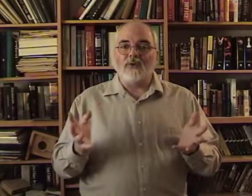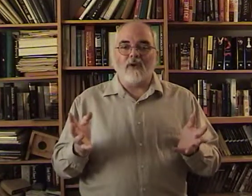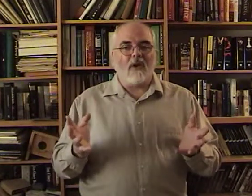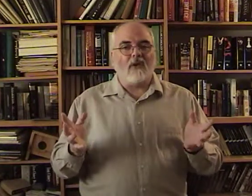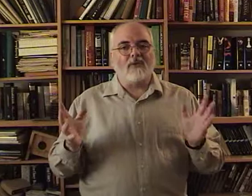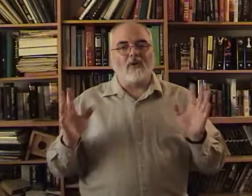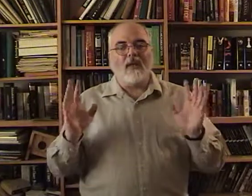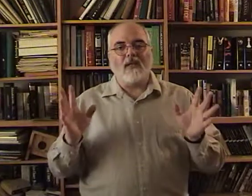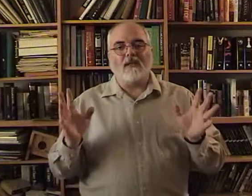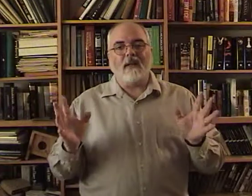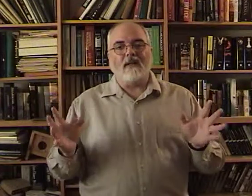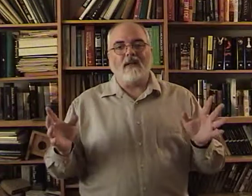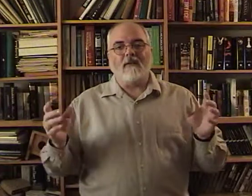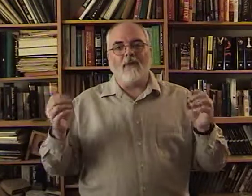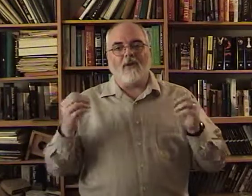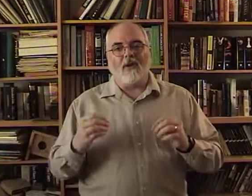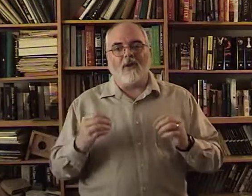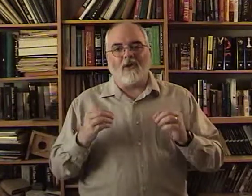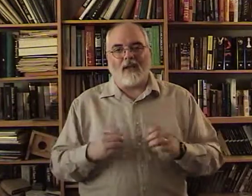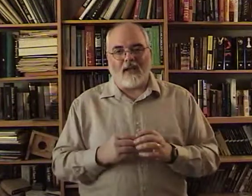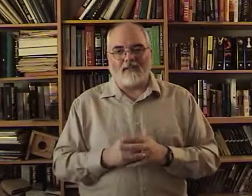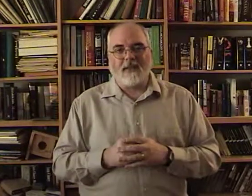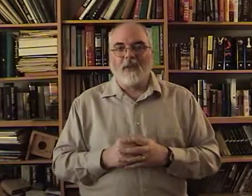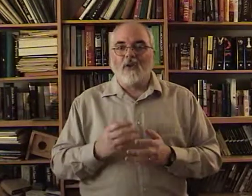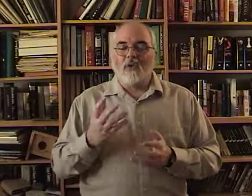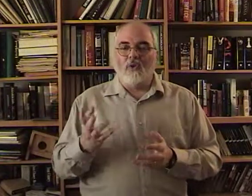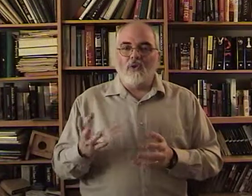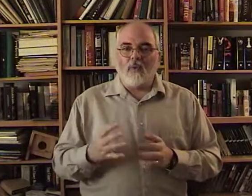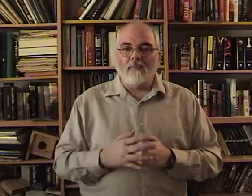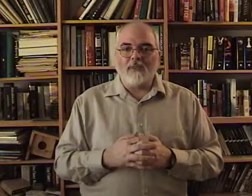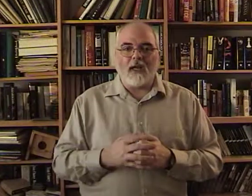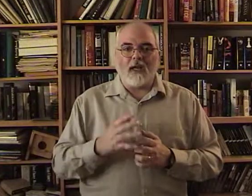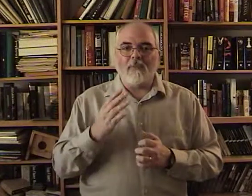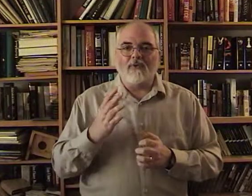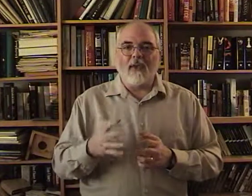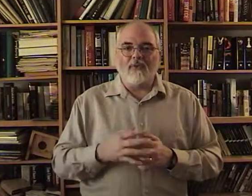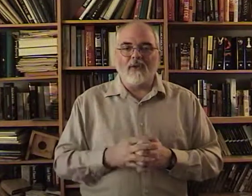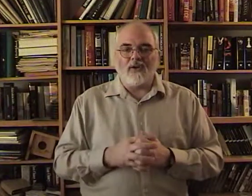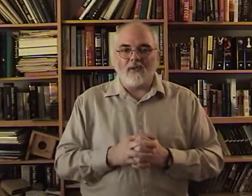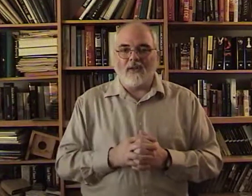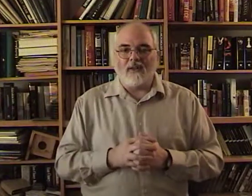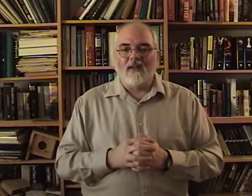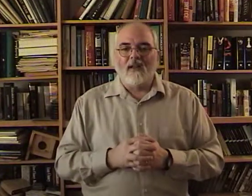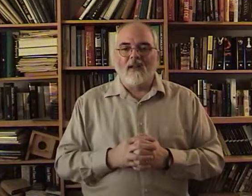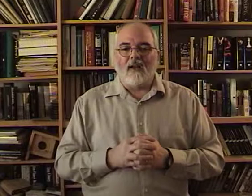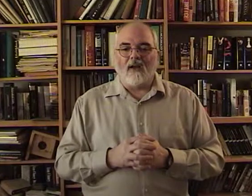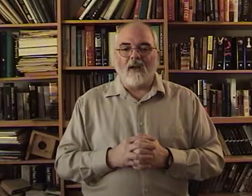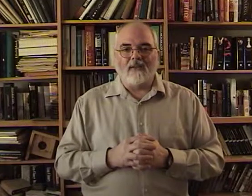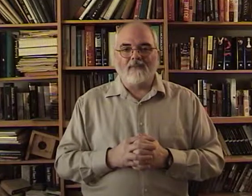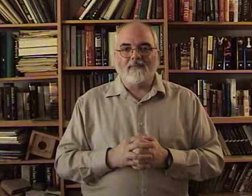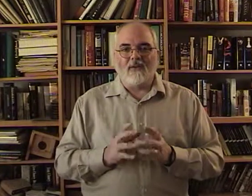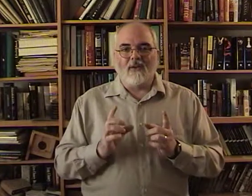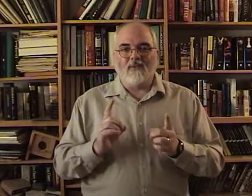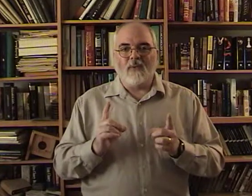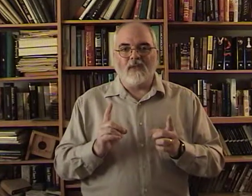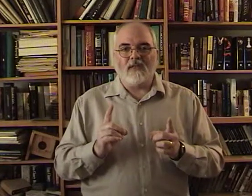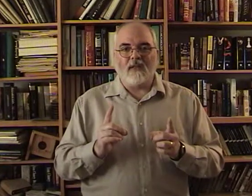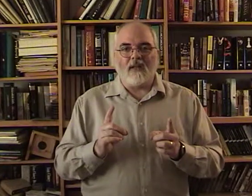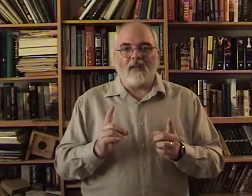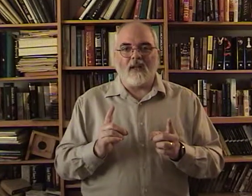at all. Don't hesitate to give me a call and ask. Look on the website. I can be found there as well. Alright. Looking forward to seeing you there at